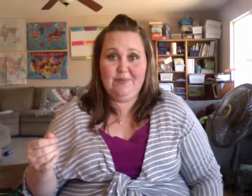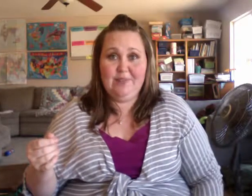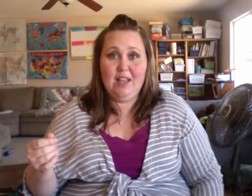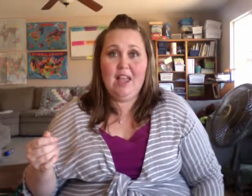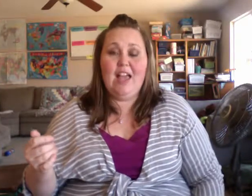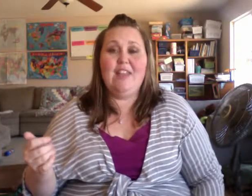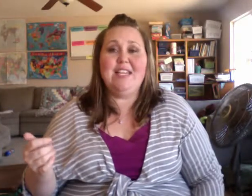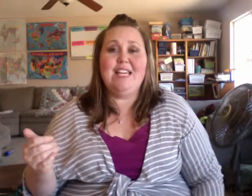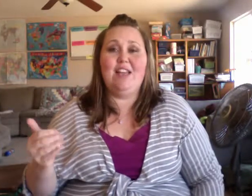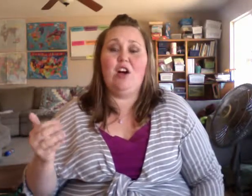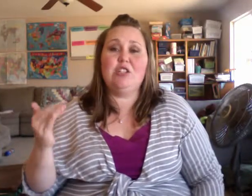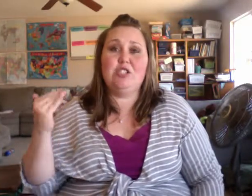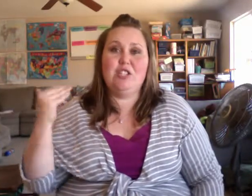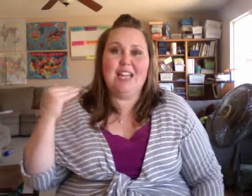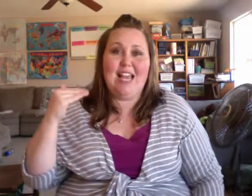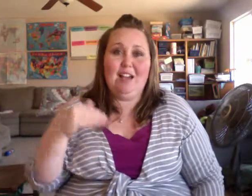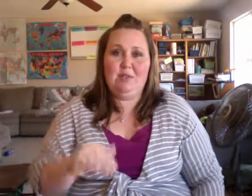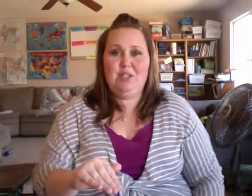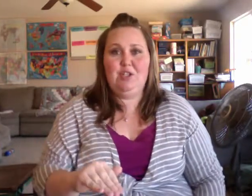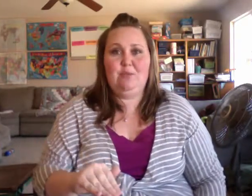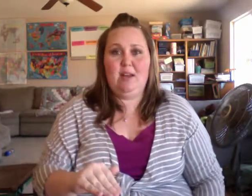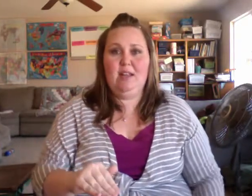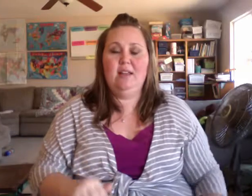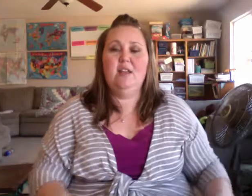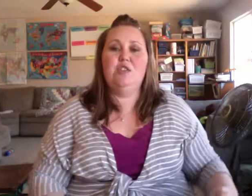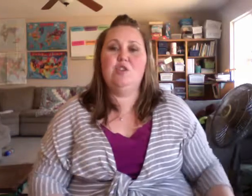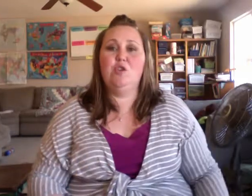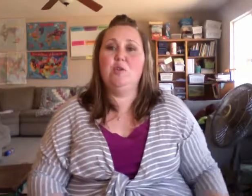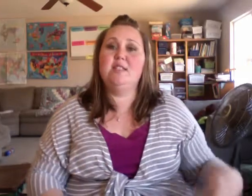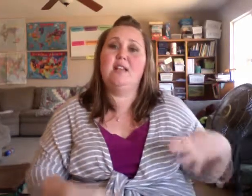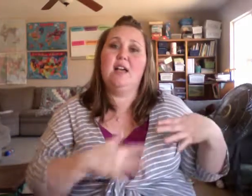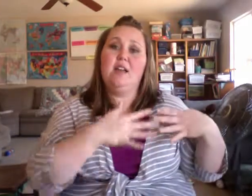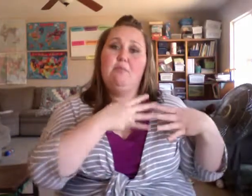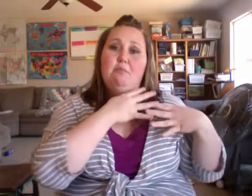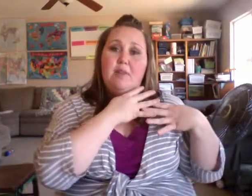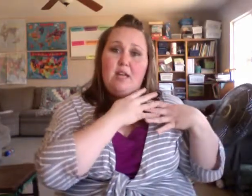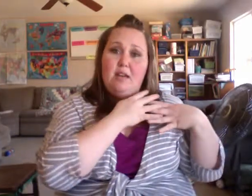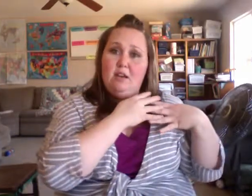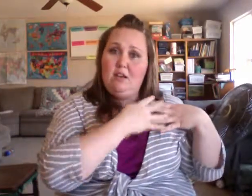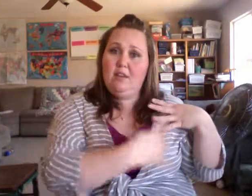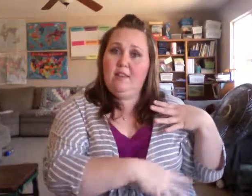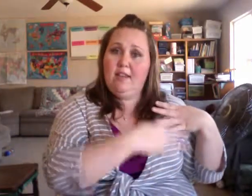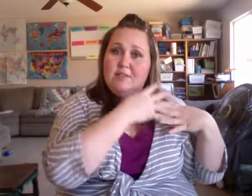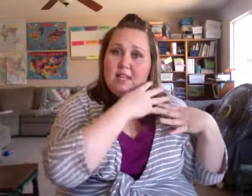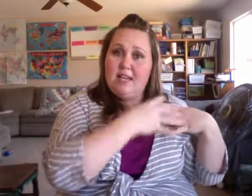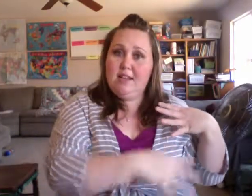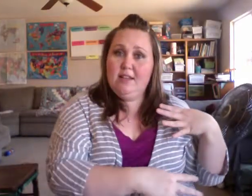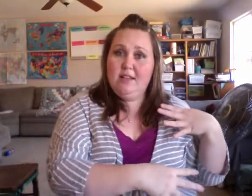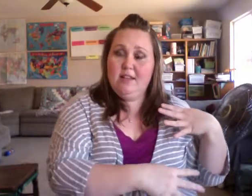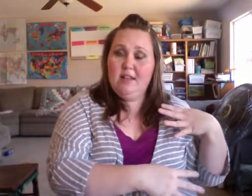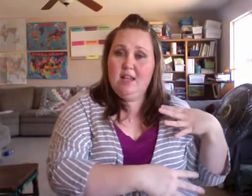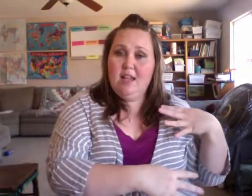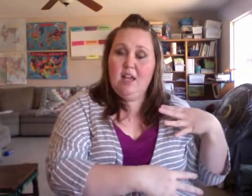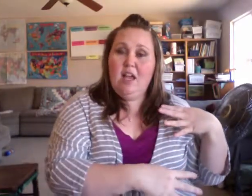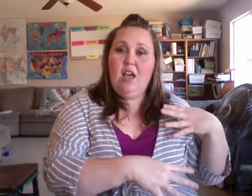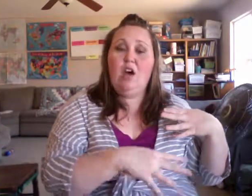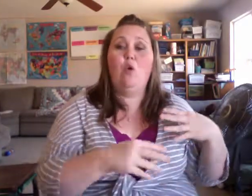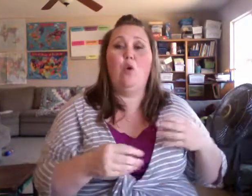and they take oxygen out into your body. So you could sign blood on the left side or